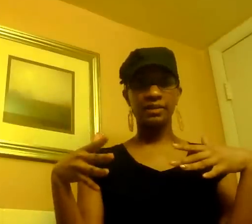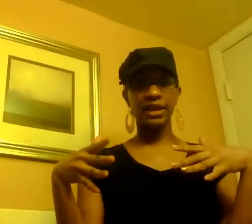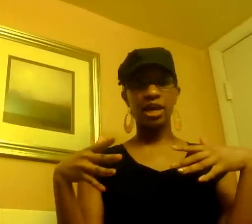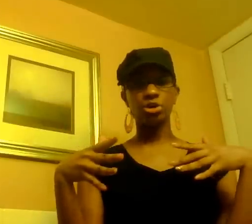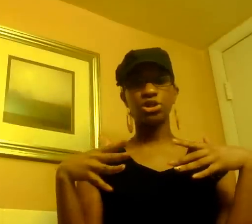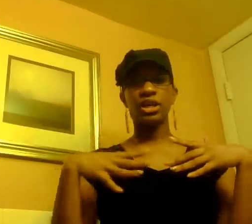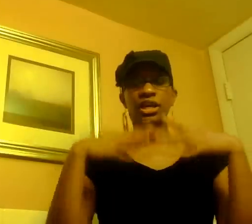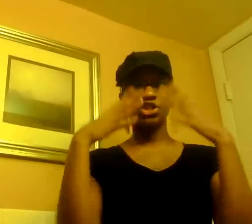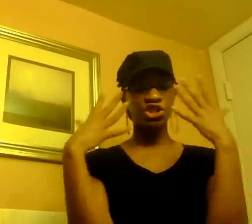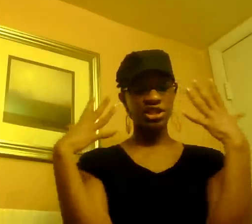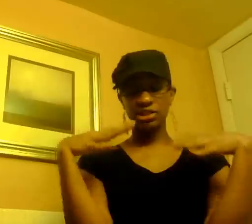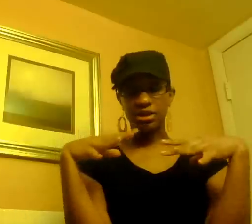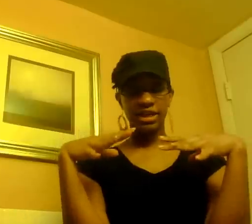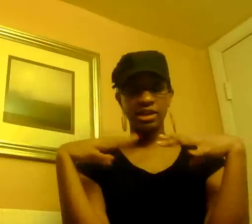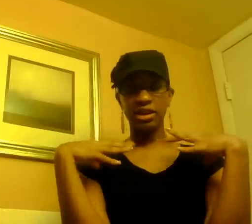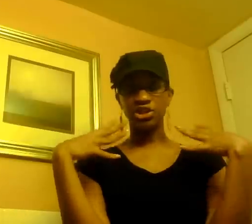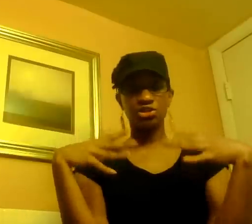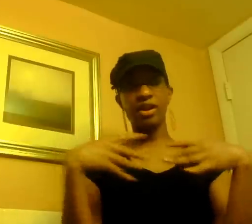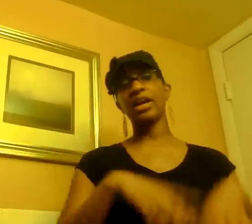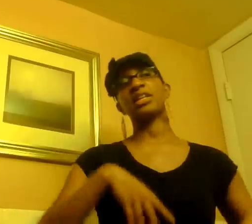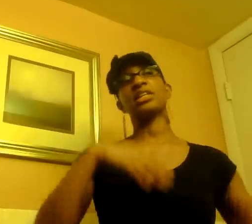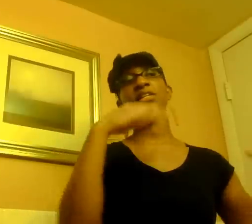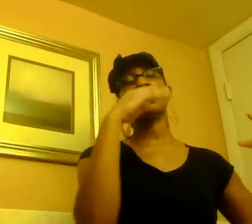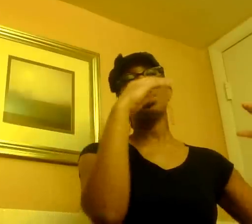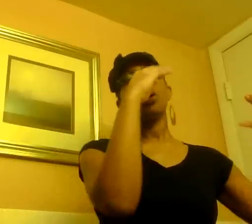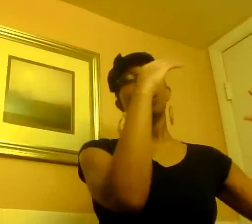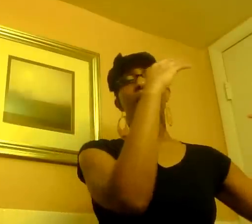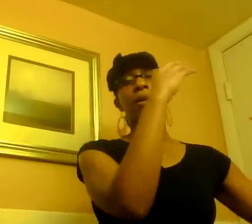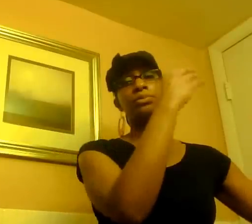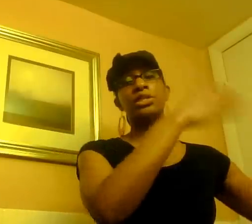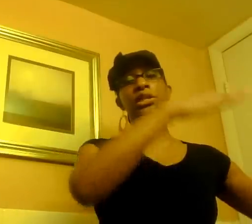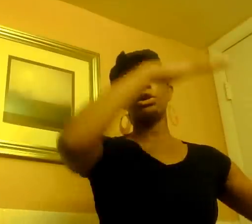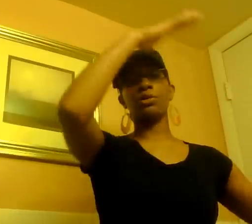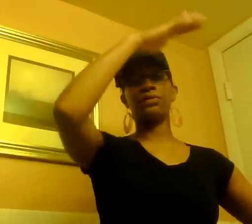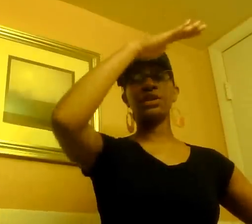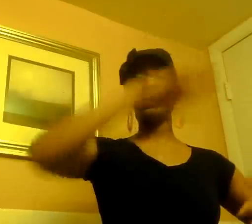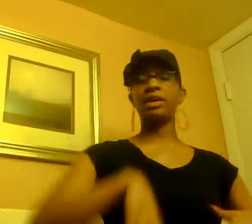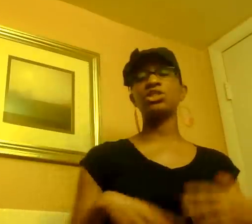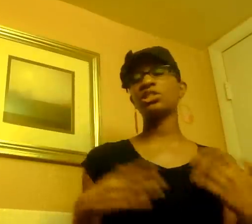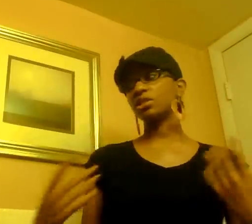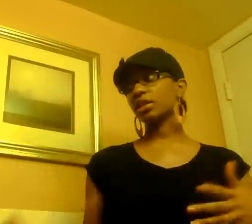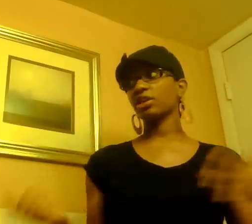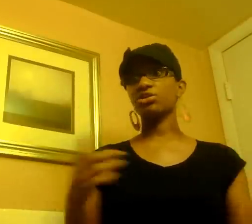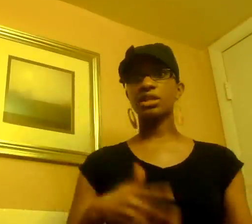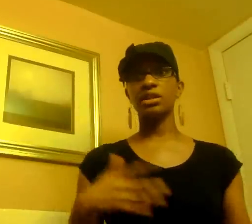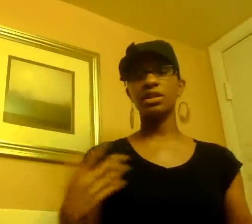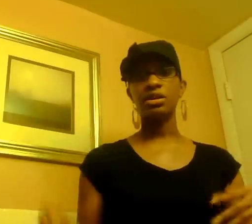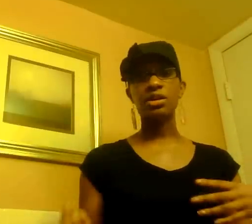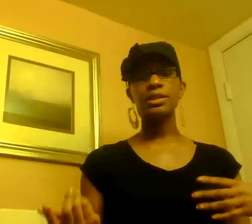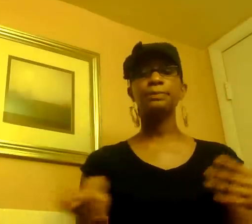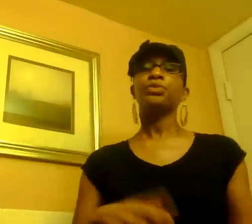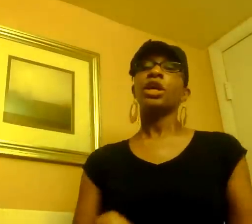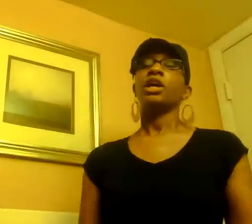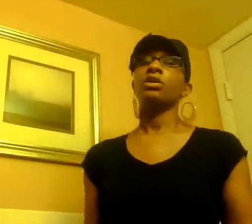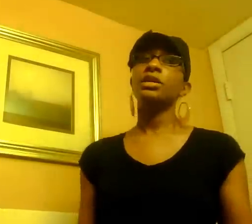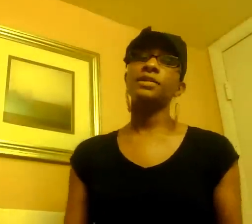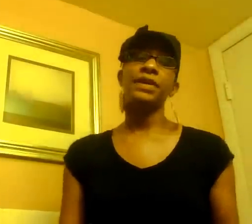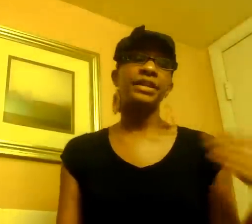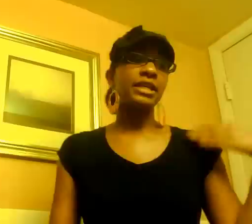of the couch and she just has her head down like she's crying and he's um sitting like on the foot of the couch he's just looking at her singing the lyrics and all that stuff like that